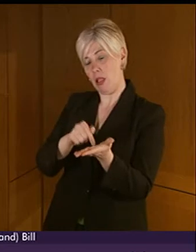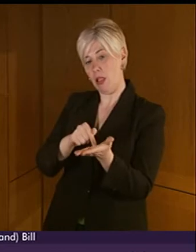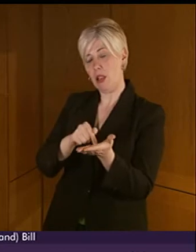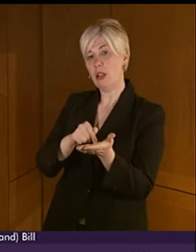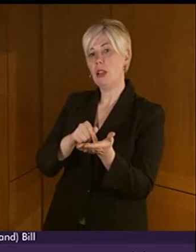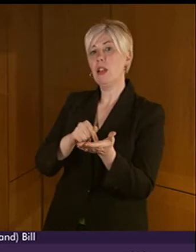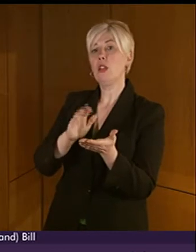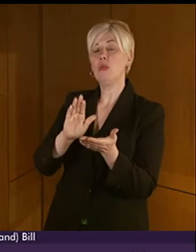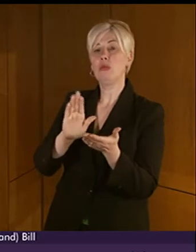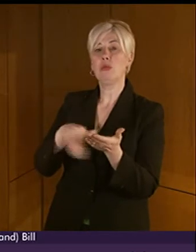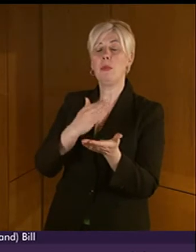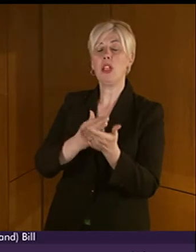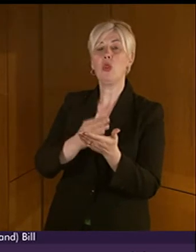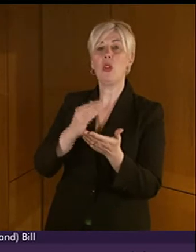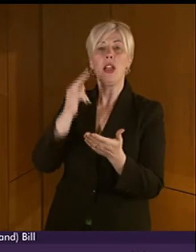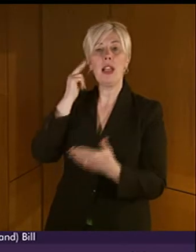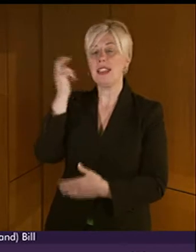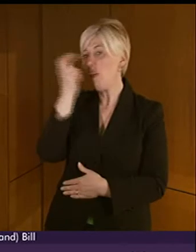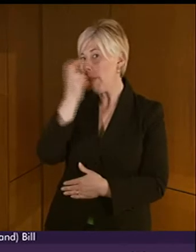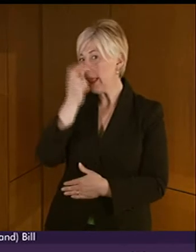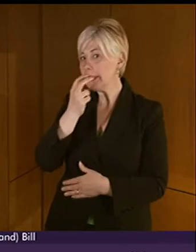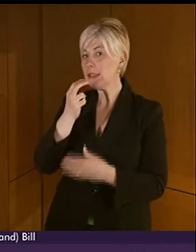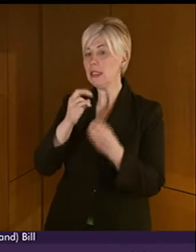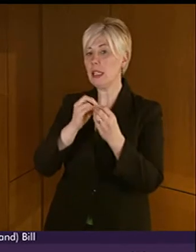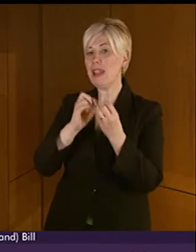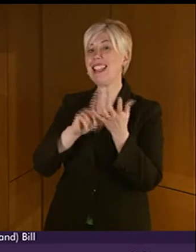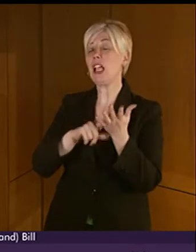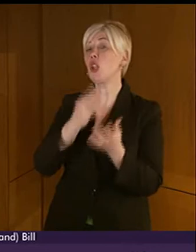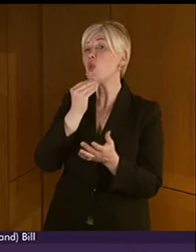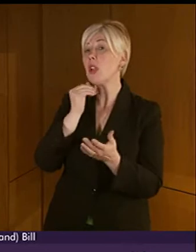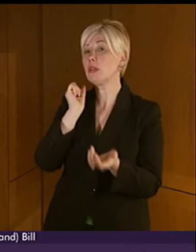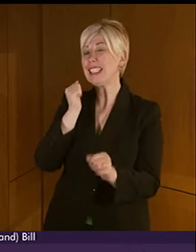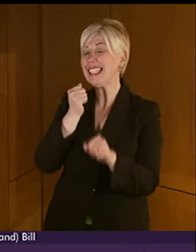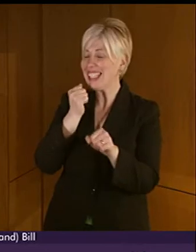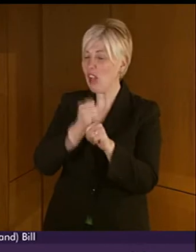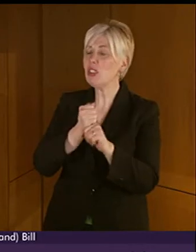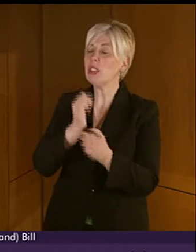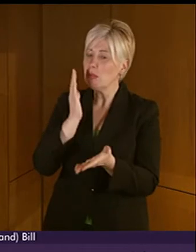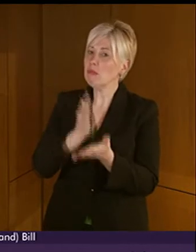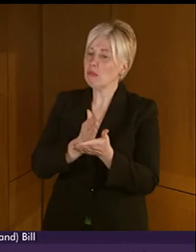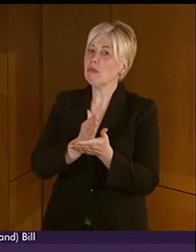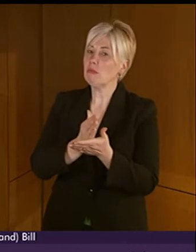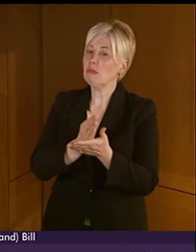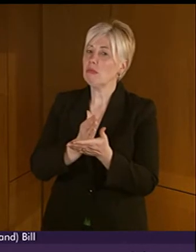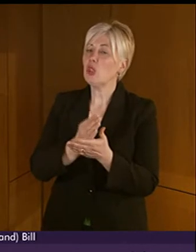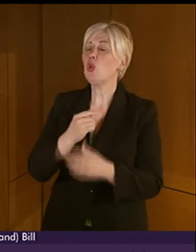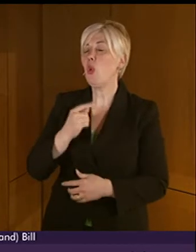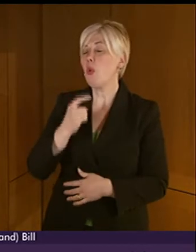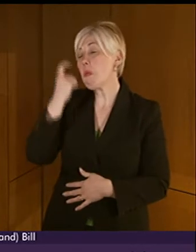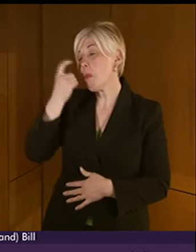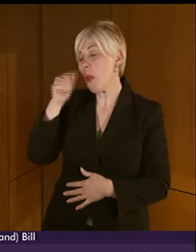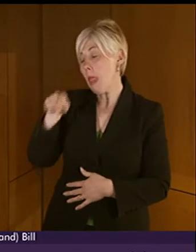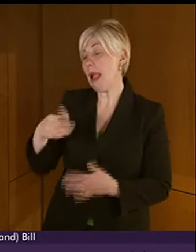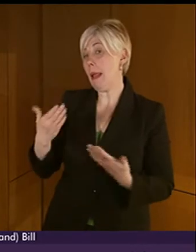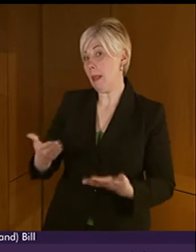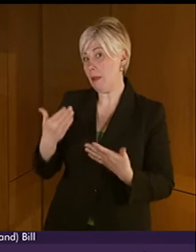involvement of deaf-blind BSL users is guaranteed, and that's something we are actively looking at for